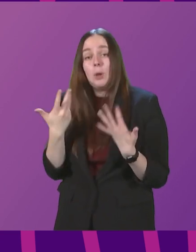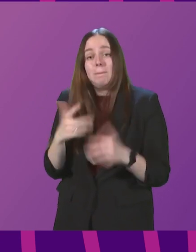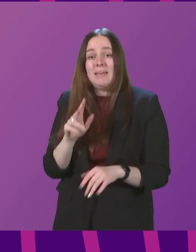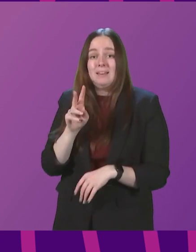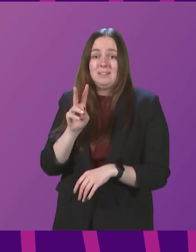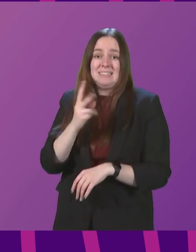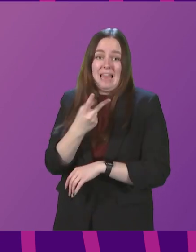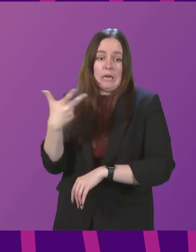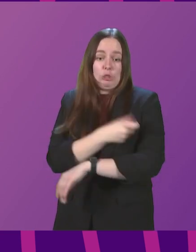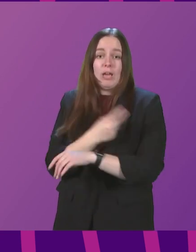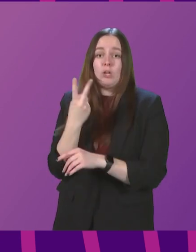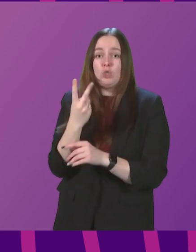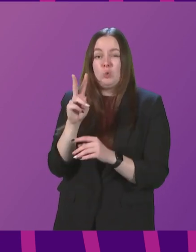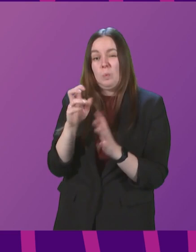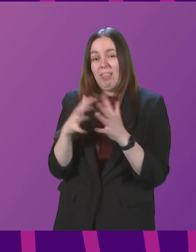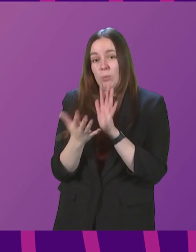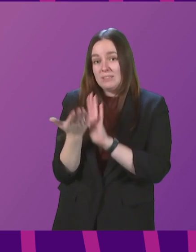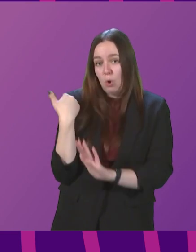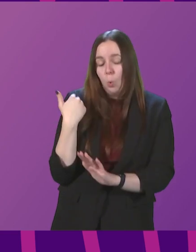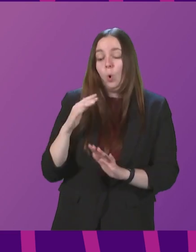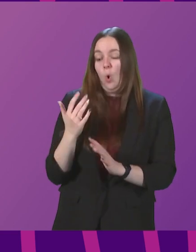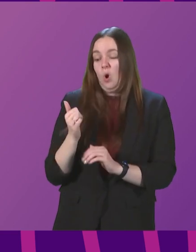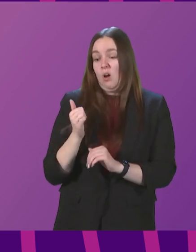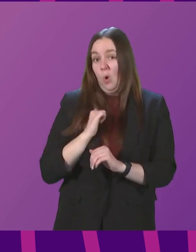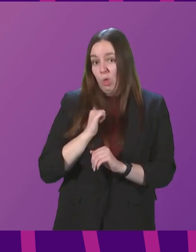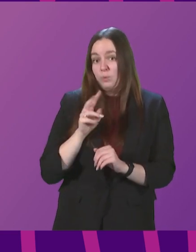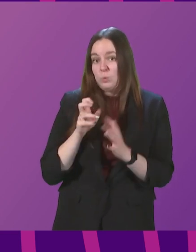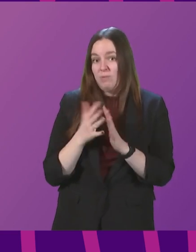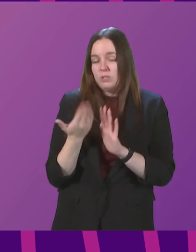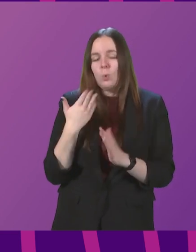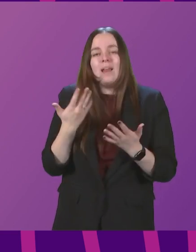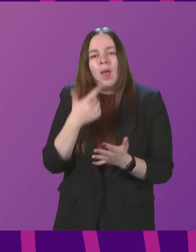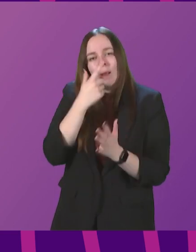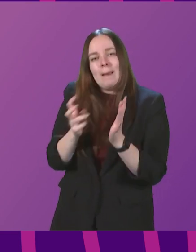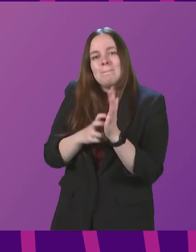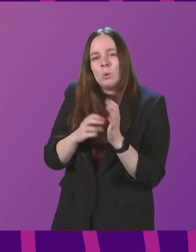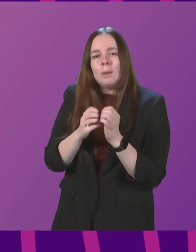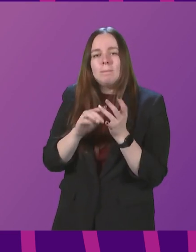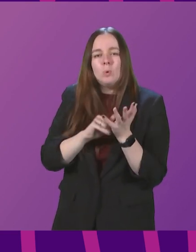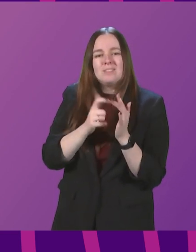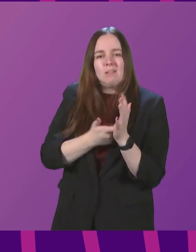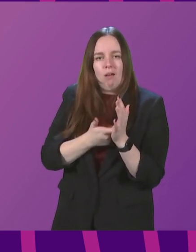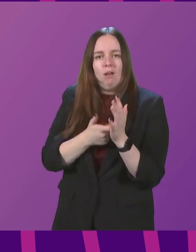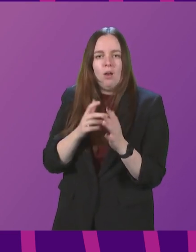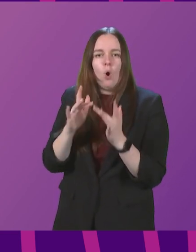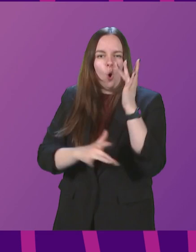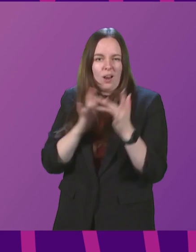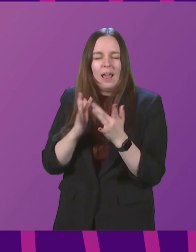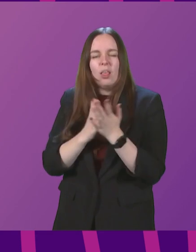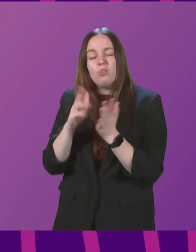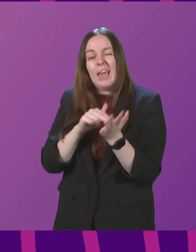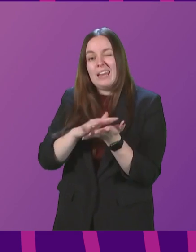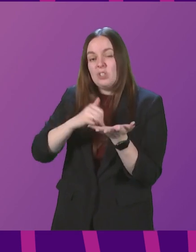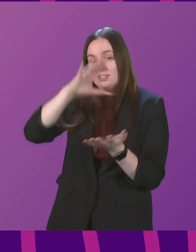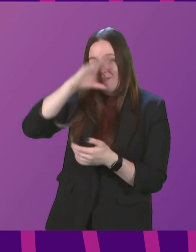jag 12 weeks or more ago or who is just approaching that point can now book a booster appointment online through NHS Inform.